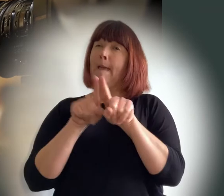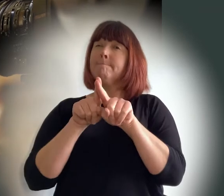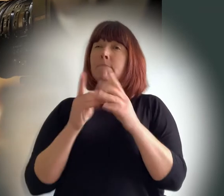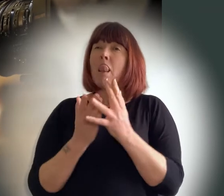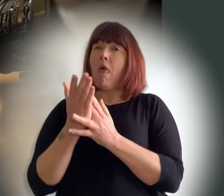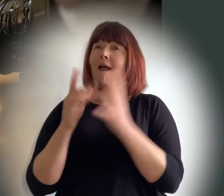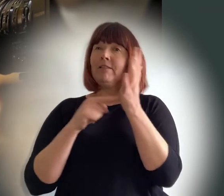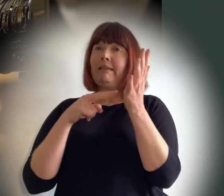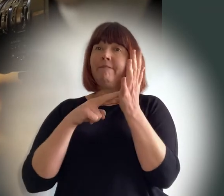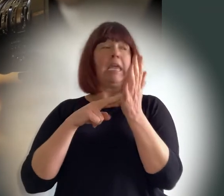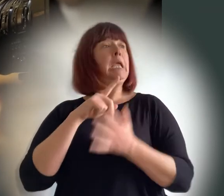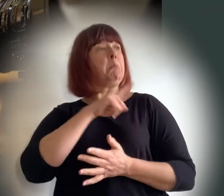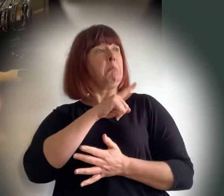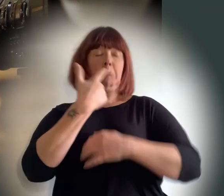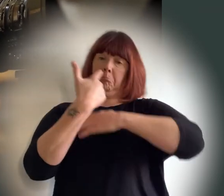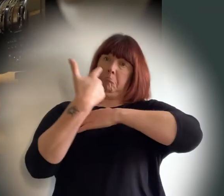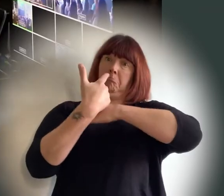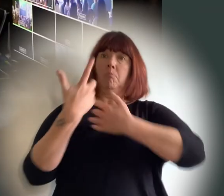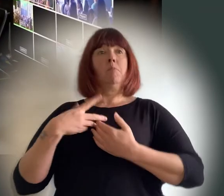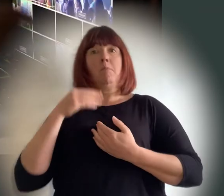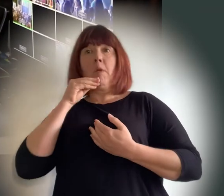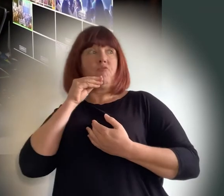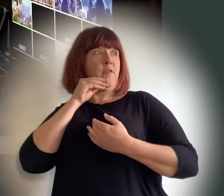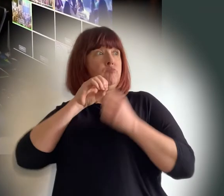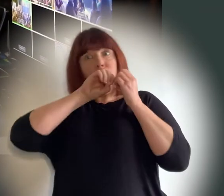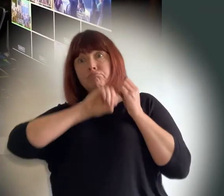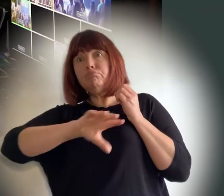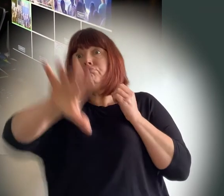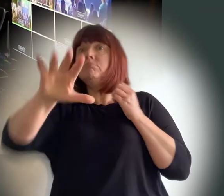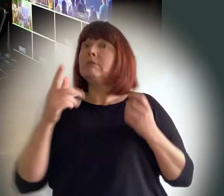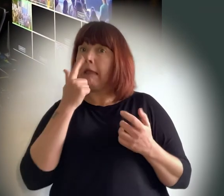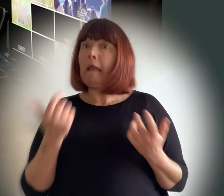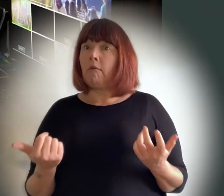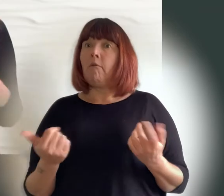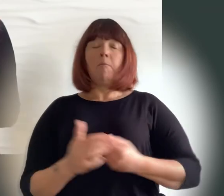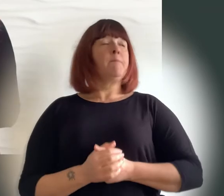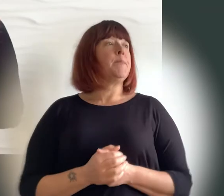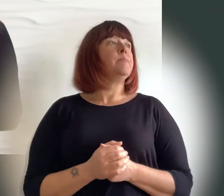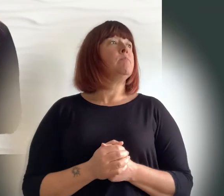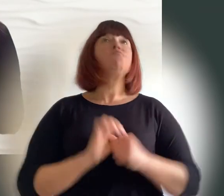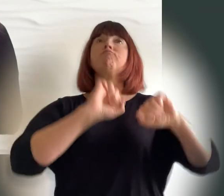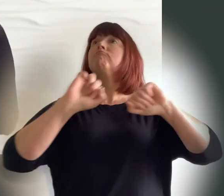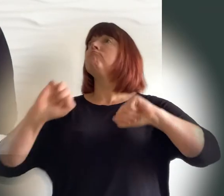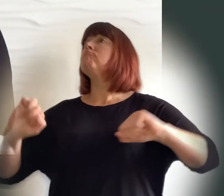our cameras and microphones to send it out over the internet for audiences to watch if they're tuned in to the right channel